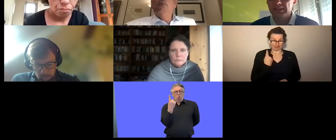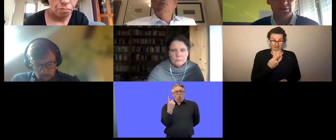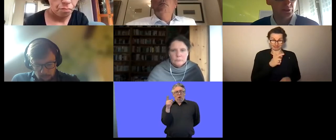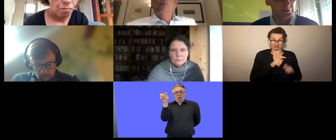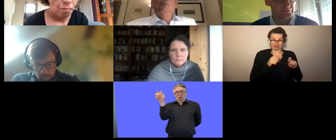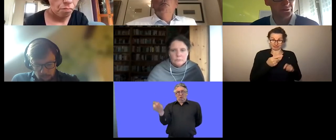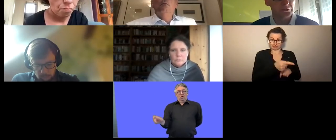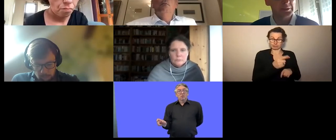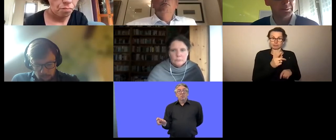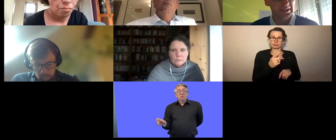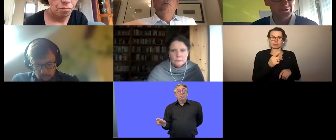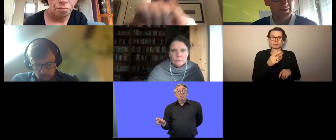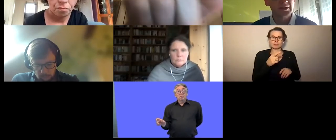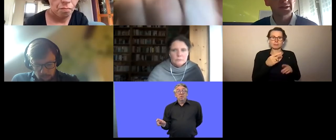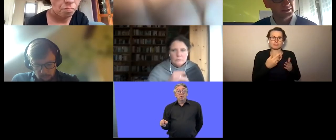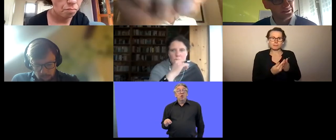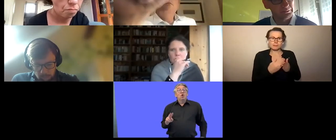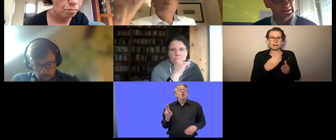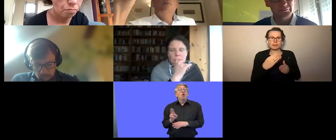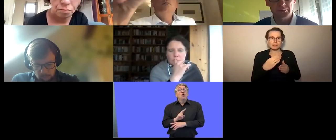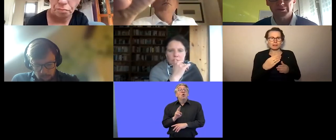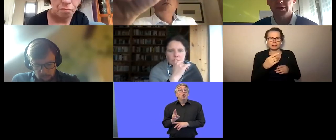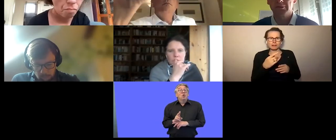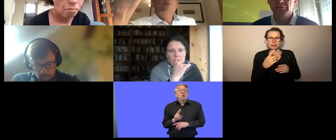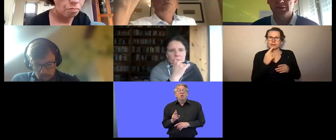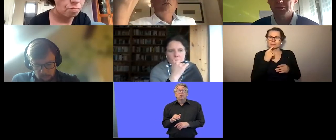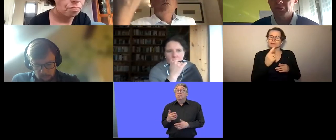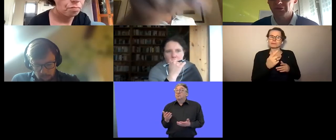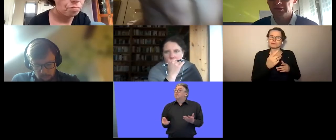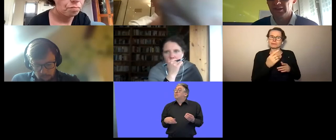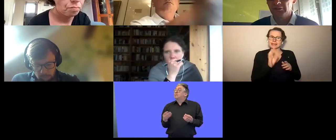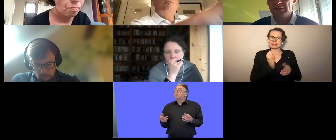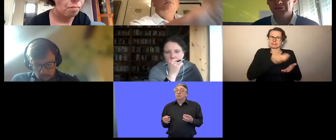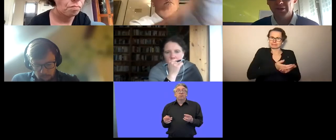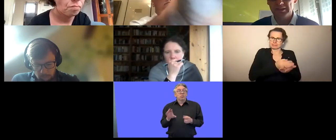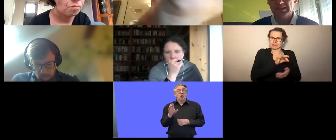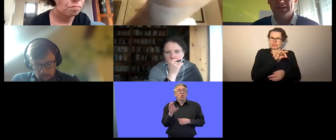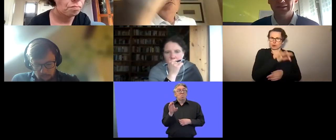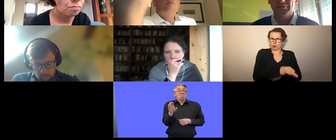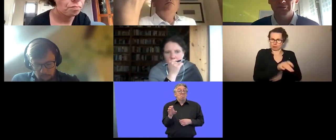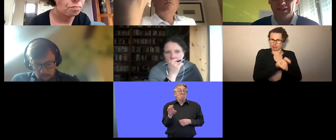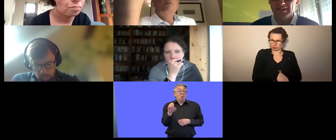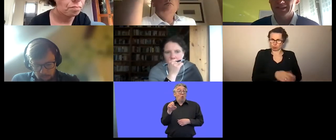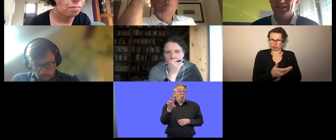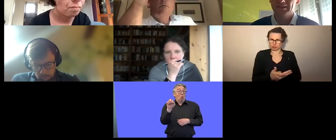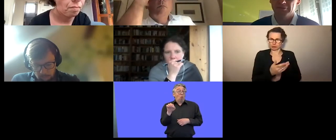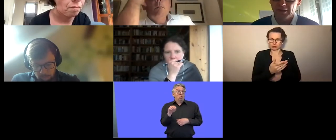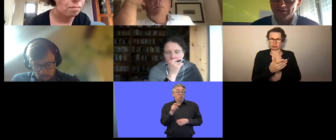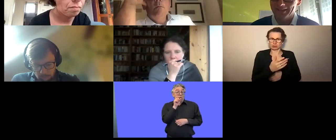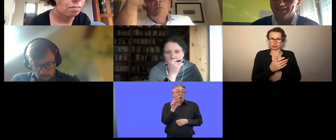using them coboots to replace the disability for uh for this person but it is very very